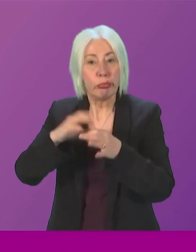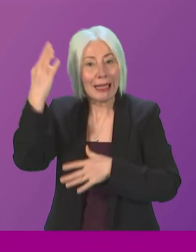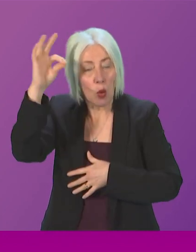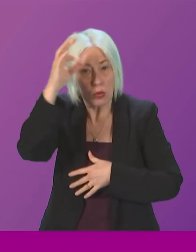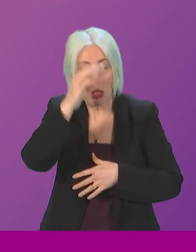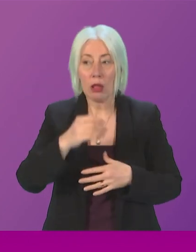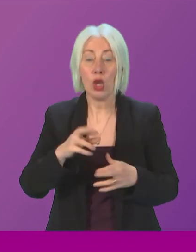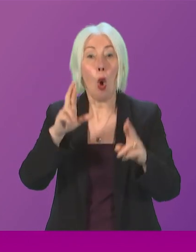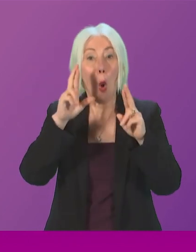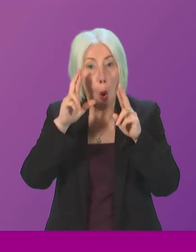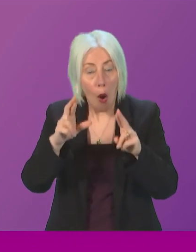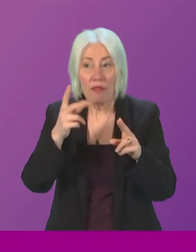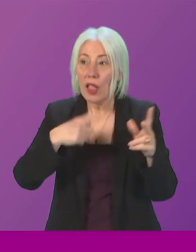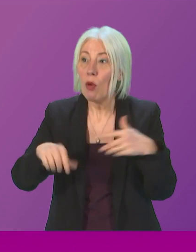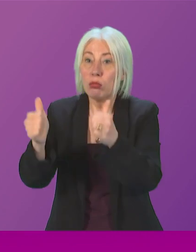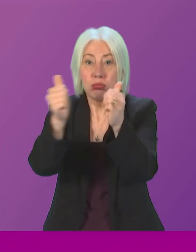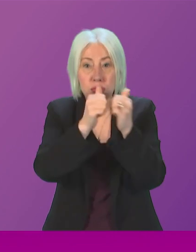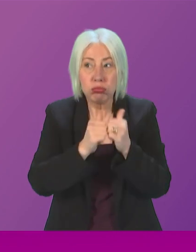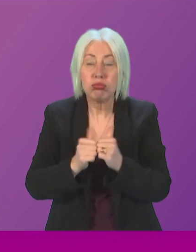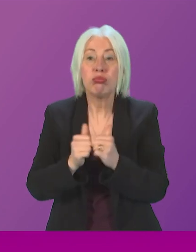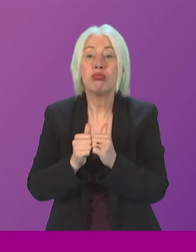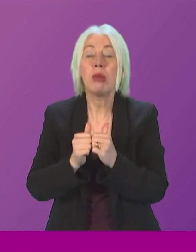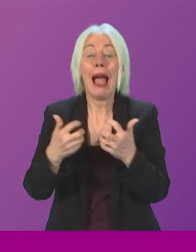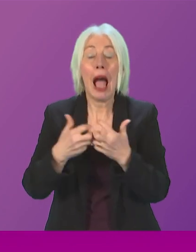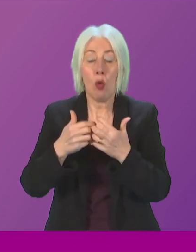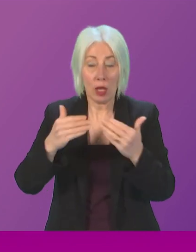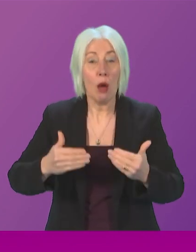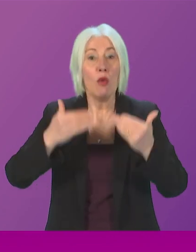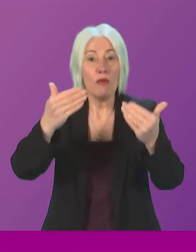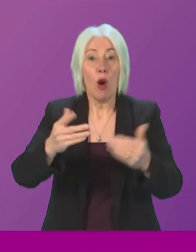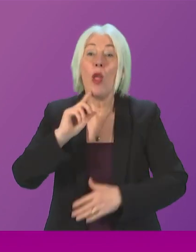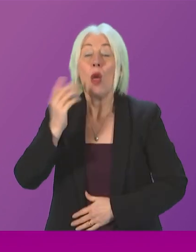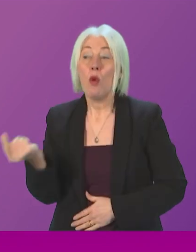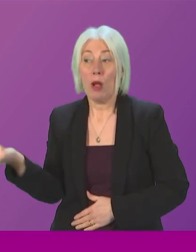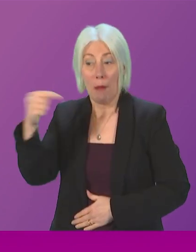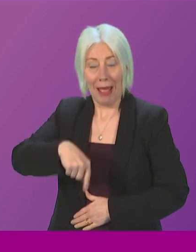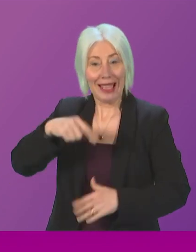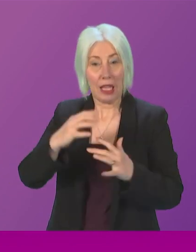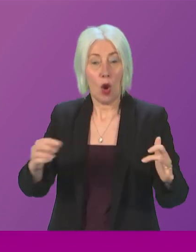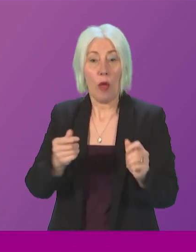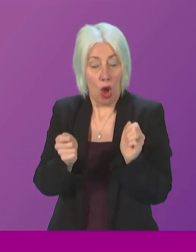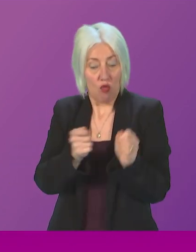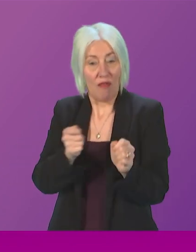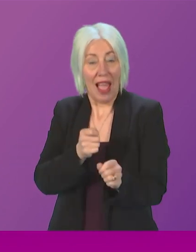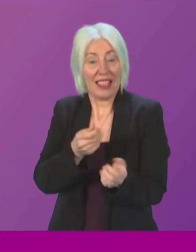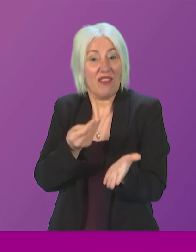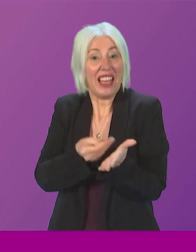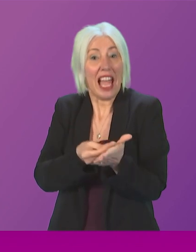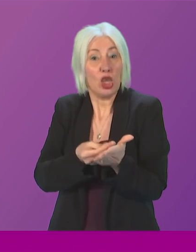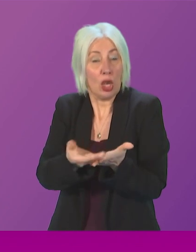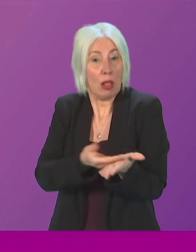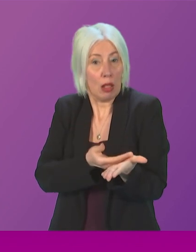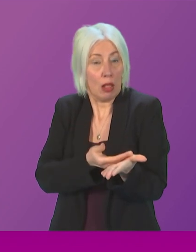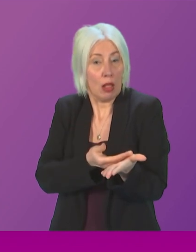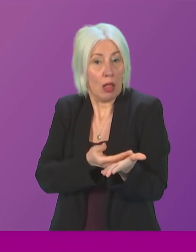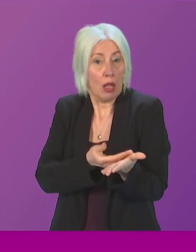hopefully, when we reach a compromised position on the National Care Service, we'll come back with a revised financial memorandum. But I'm hardly going